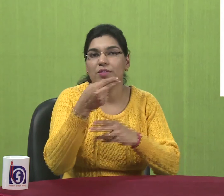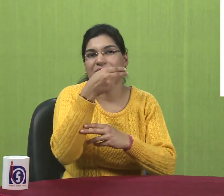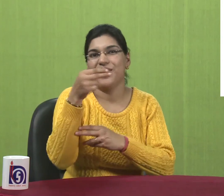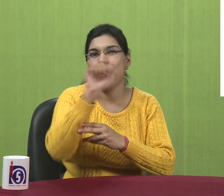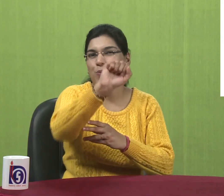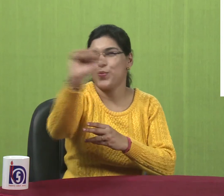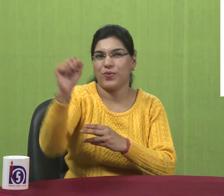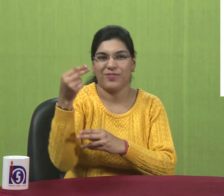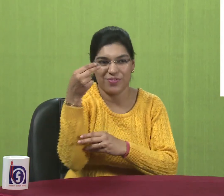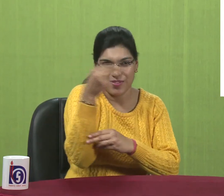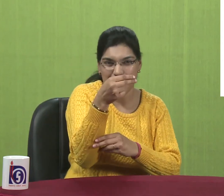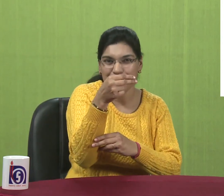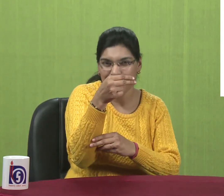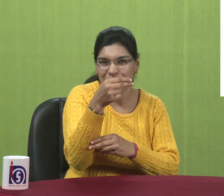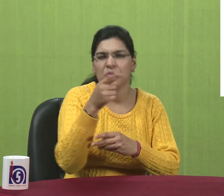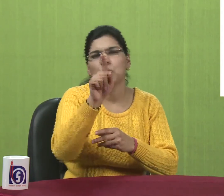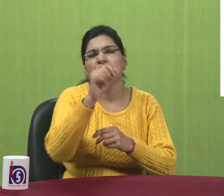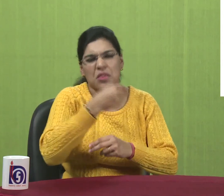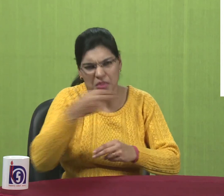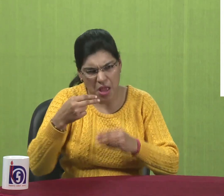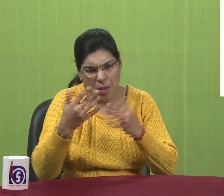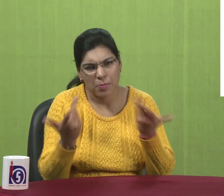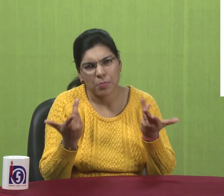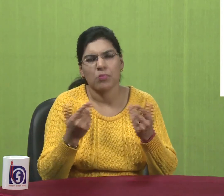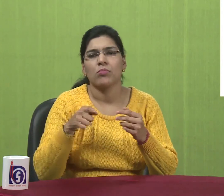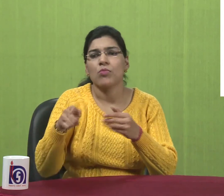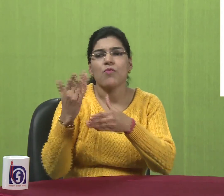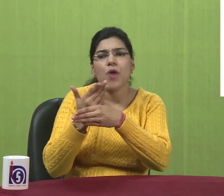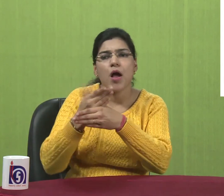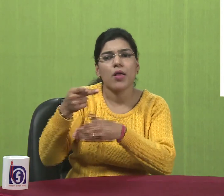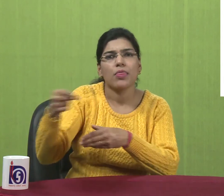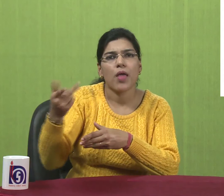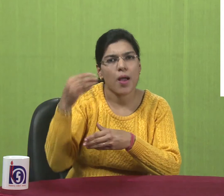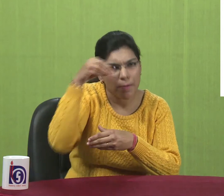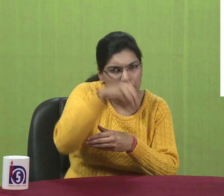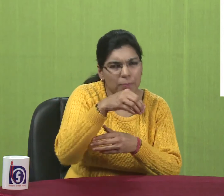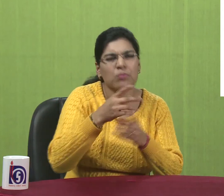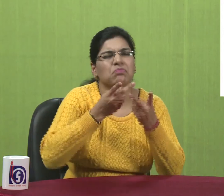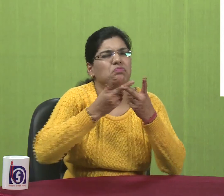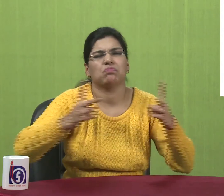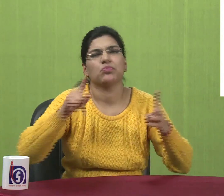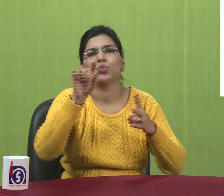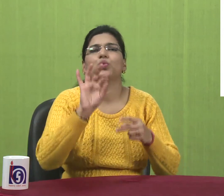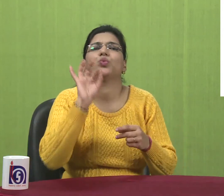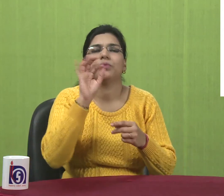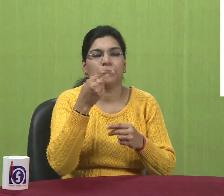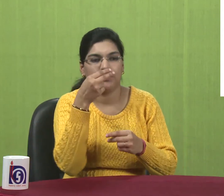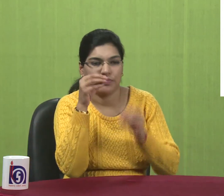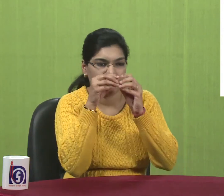Folder. So. Just. Now. I. Told. You. That. We. Can. Install. A. New. Folder. So. How. Do. We. Rename. It.